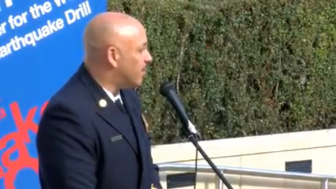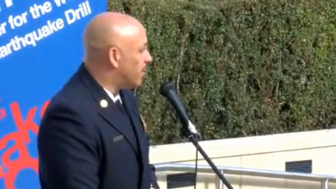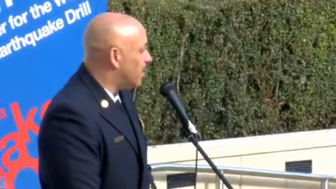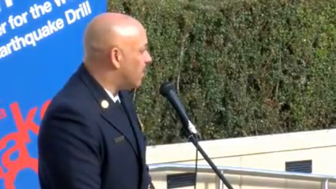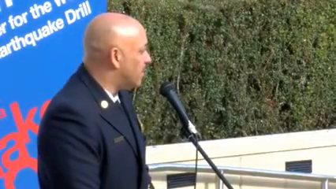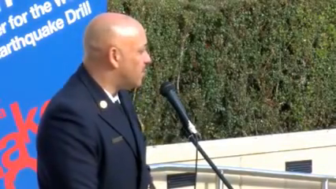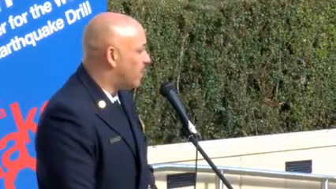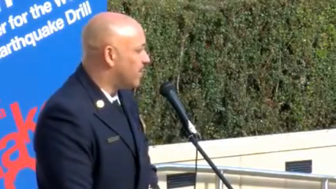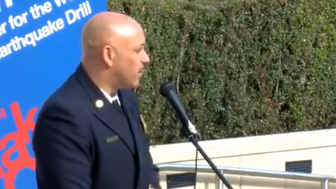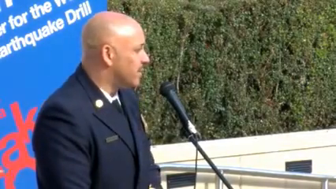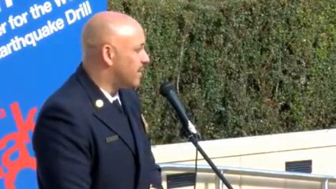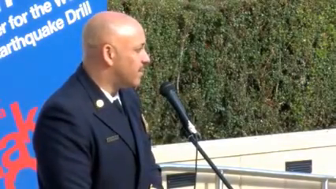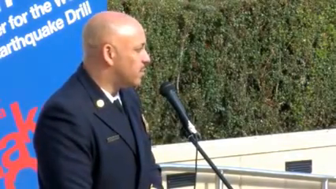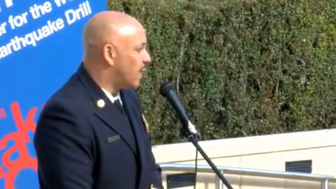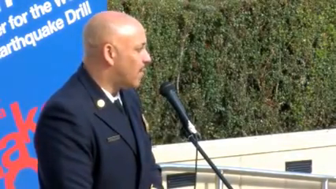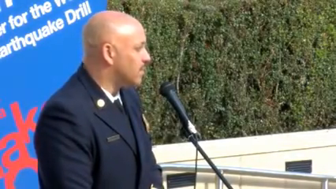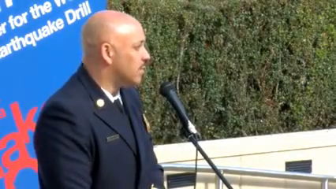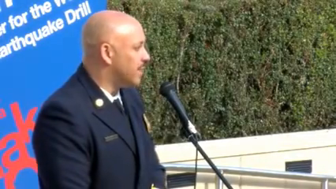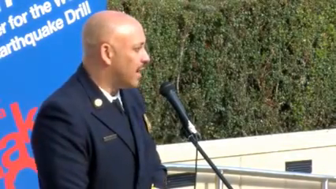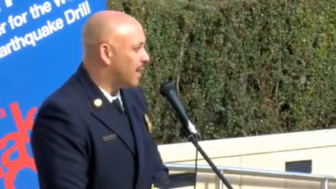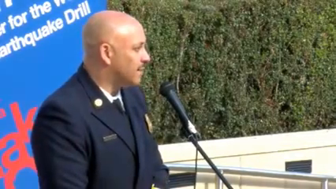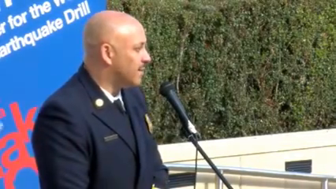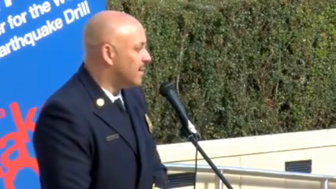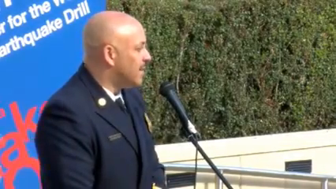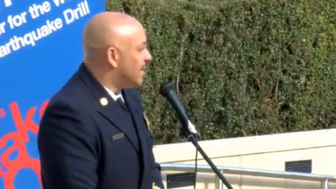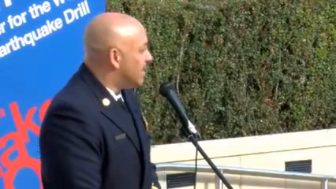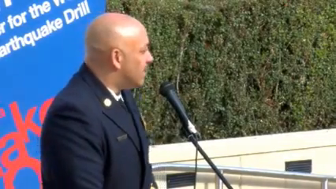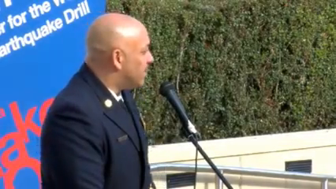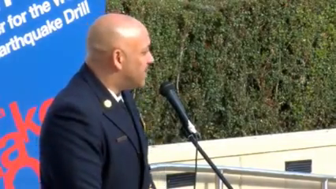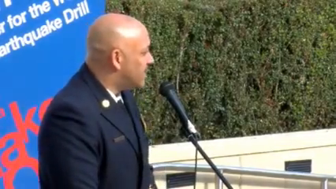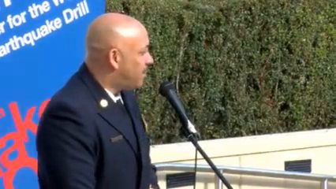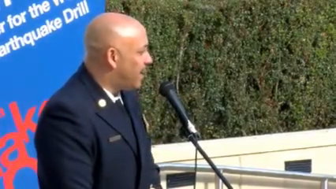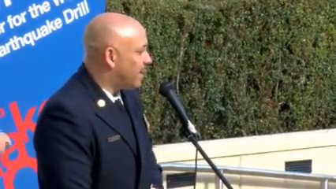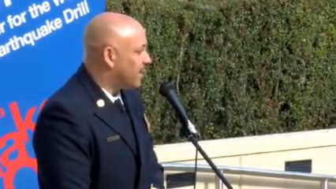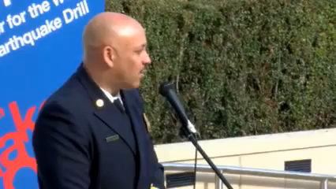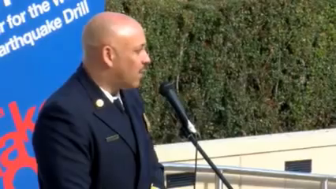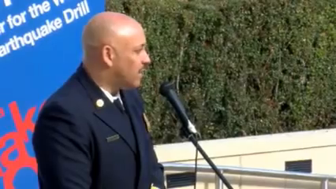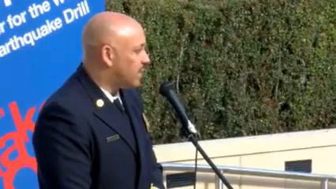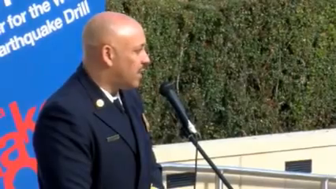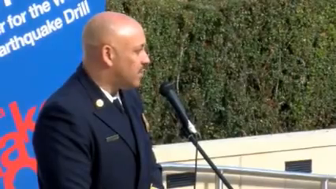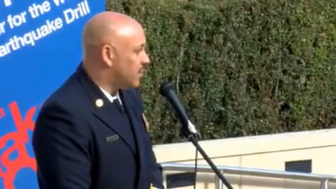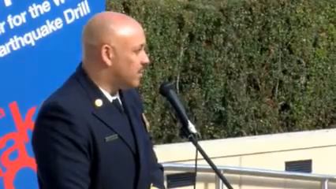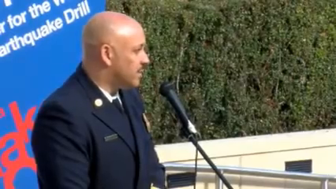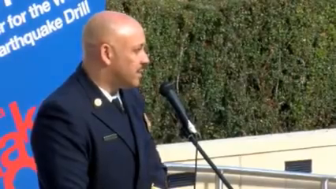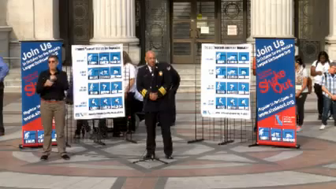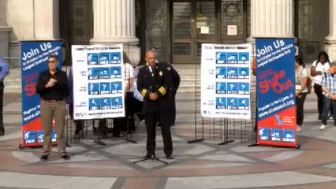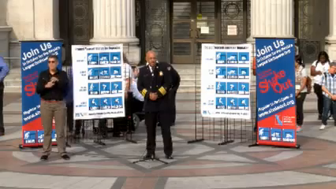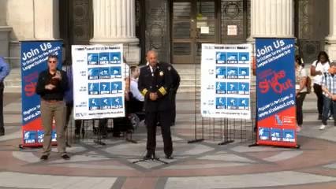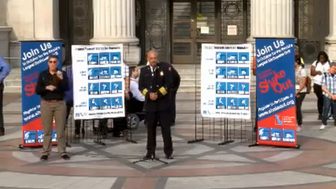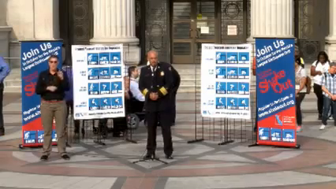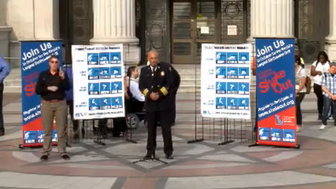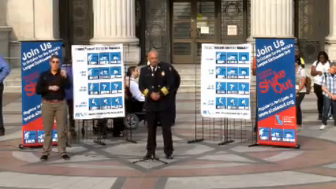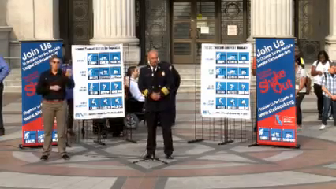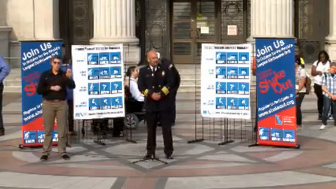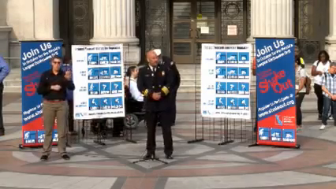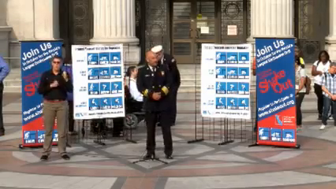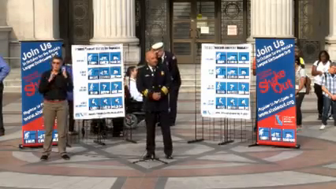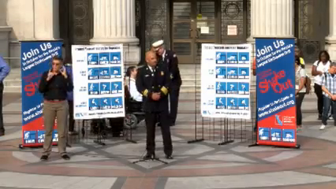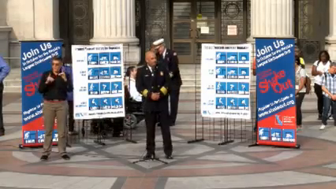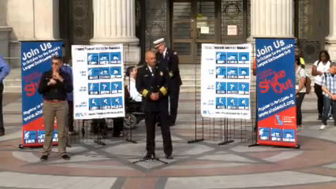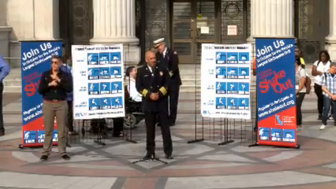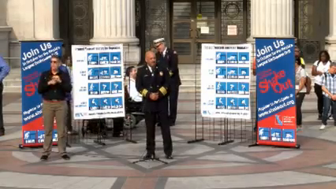unavailable for anywhere from 24 to 72 hours or beyond. Participating in the core educational series of trainings